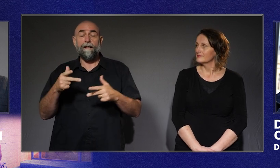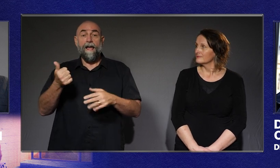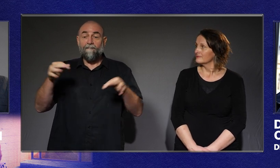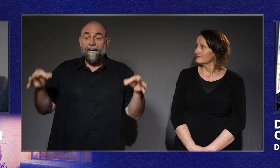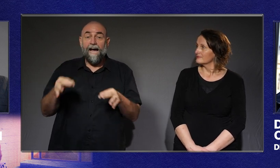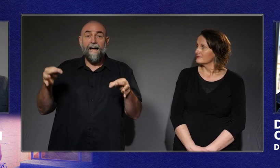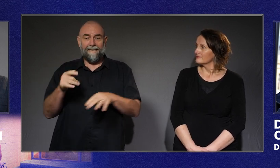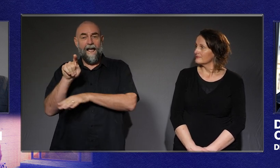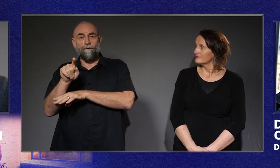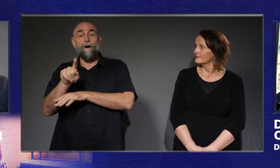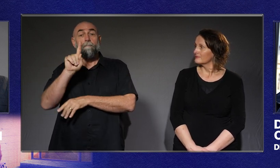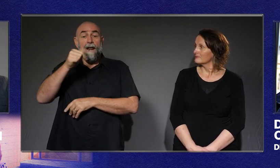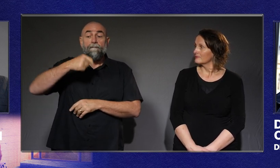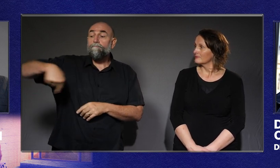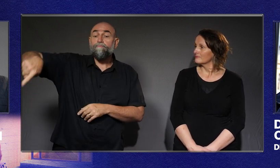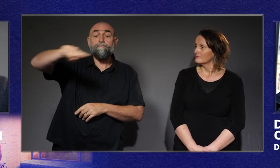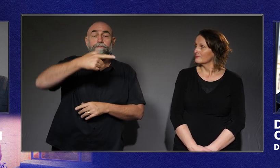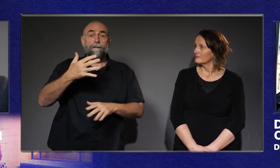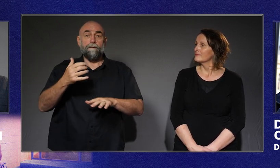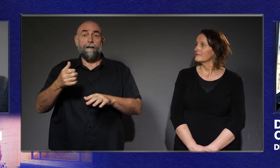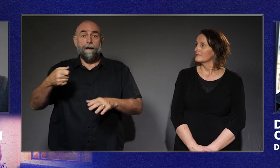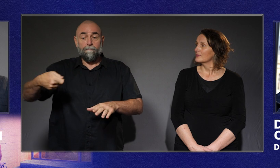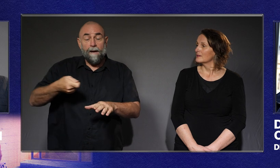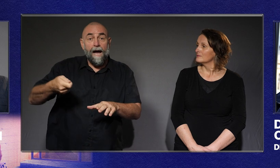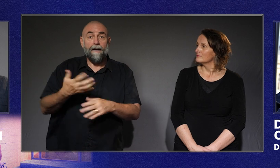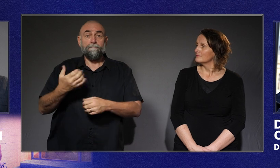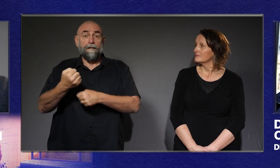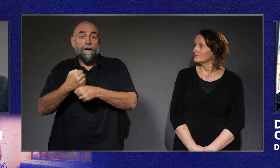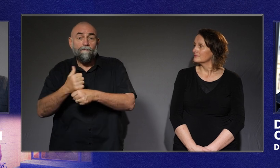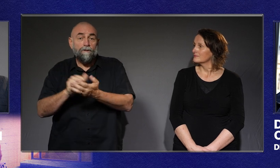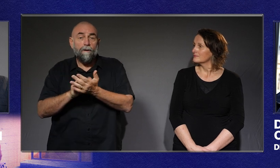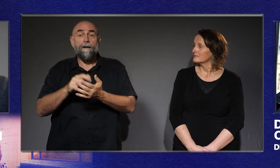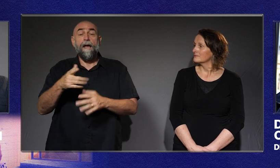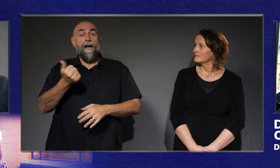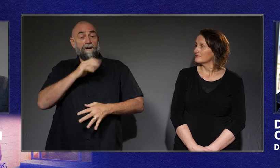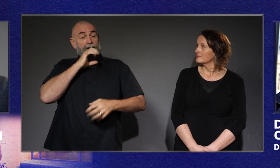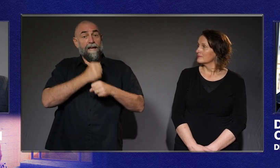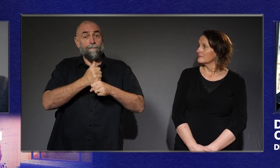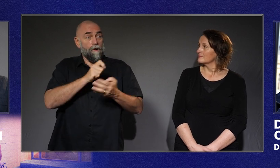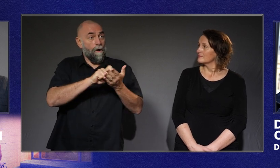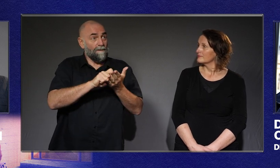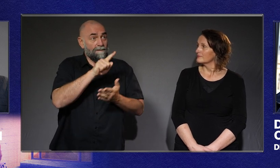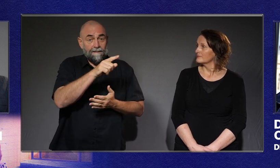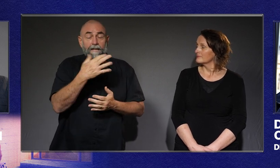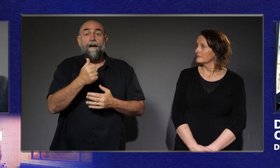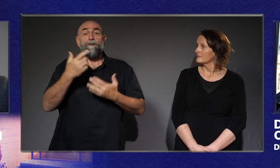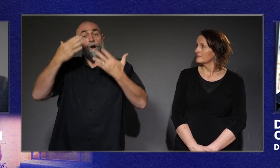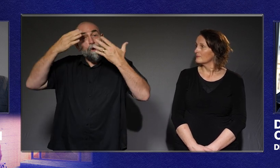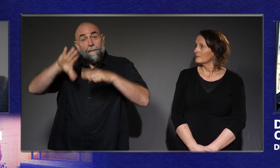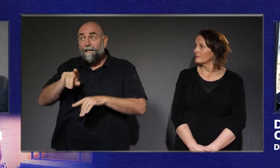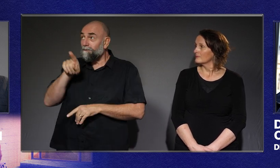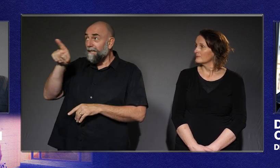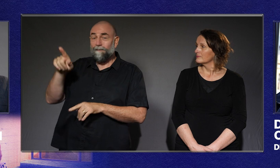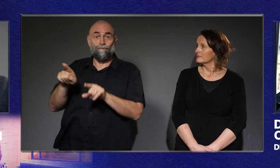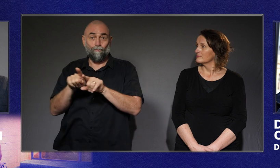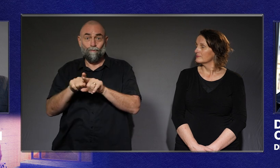be bars and cafes. There's government offices there as well as a hotel, accommodation hotel going